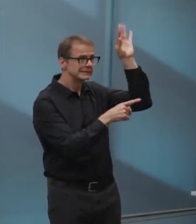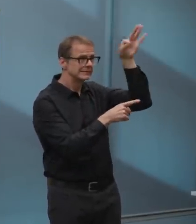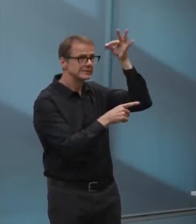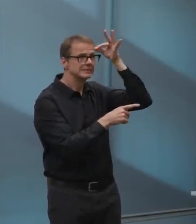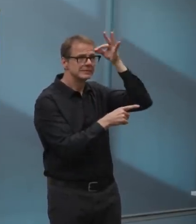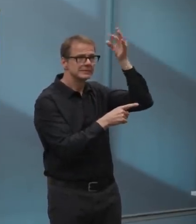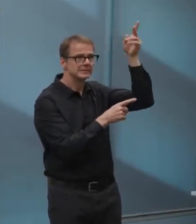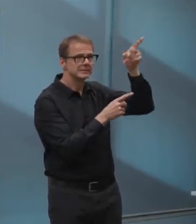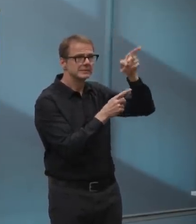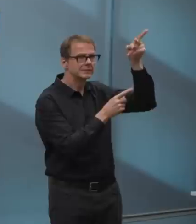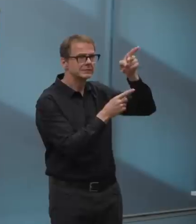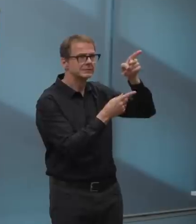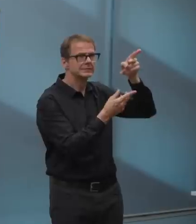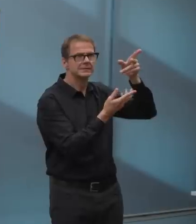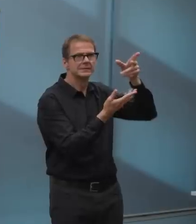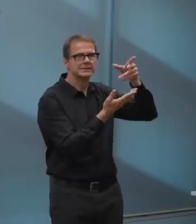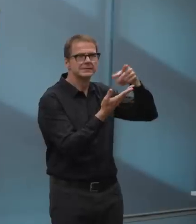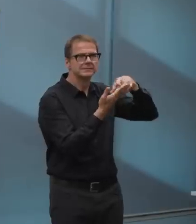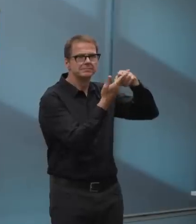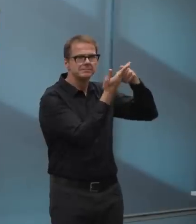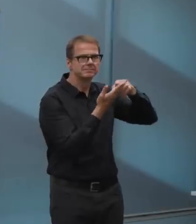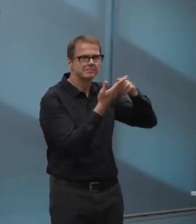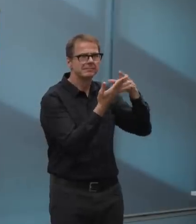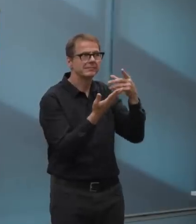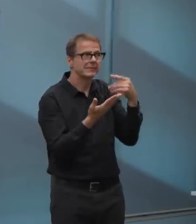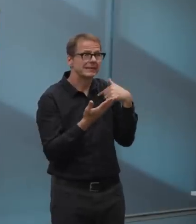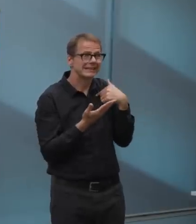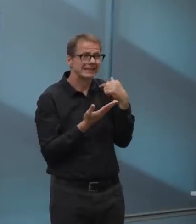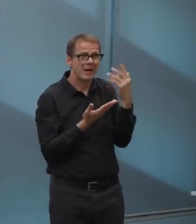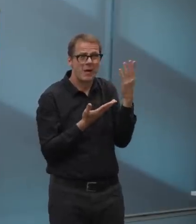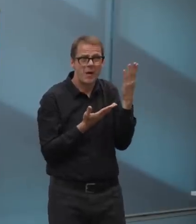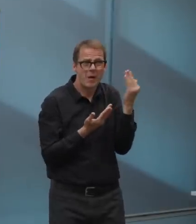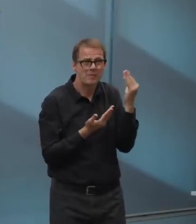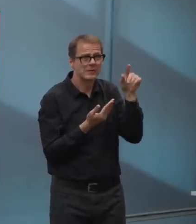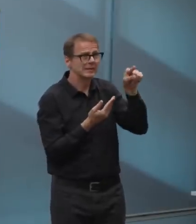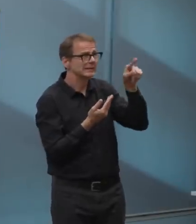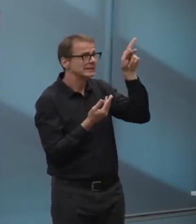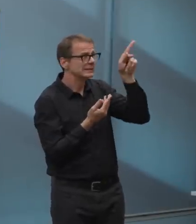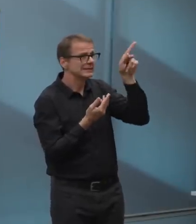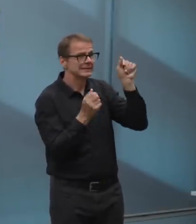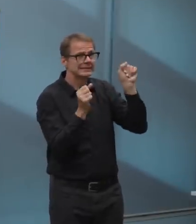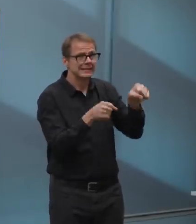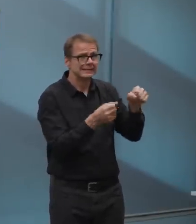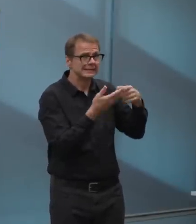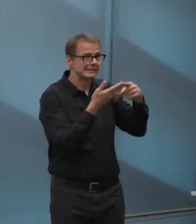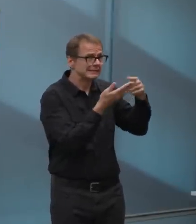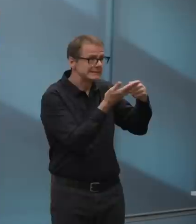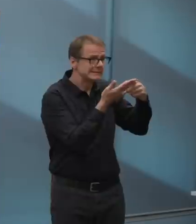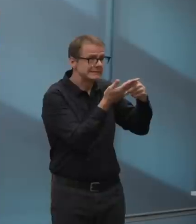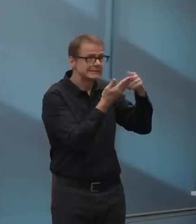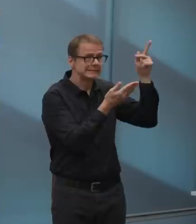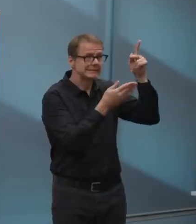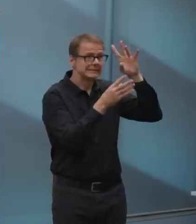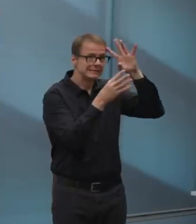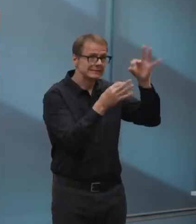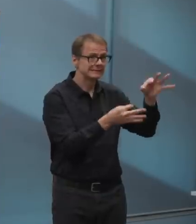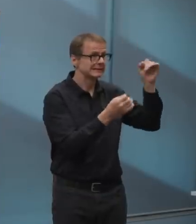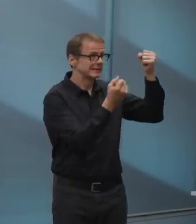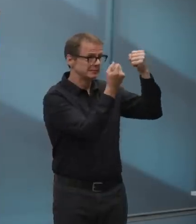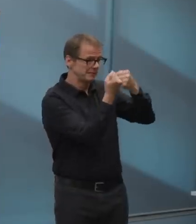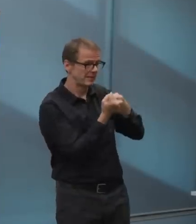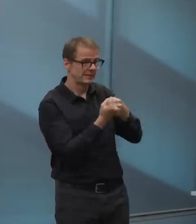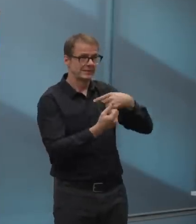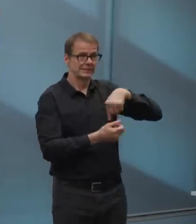again with the minister on this issue and hope our collective calls to action are heard and addressed in a timely fashion. A